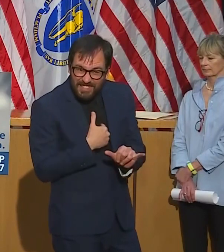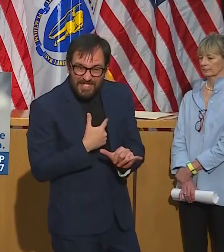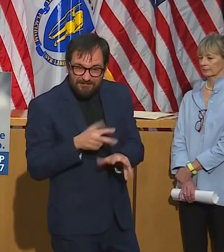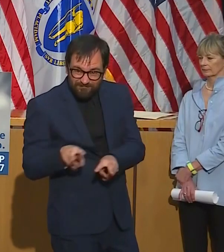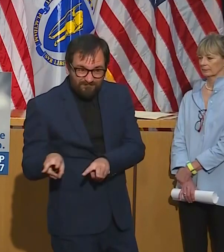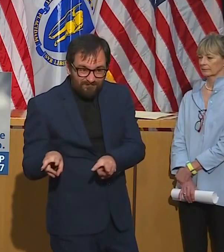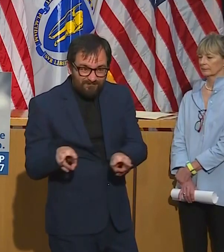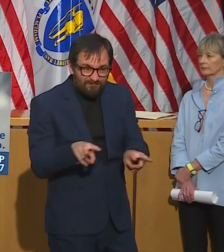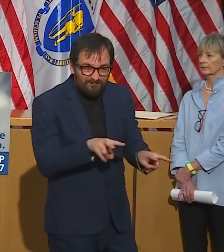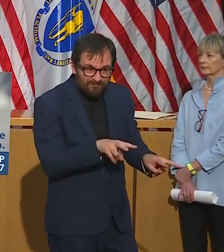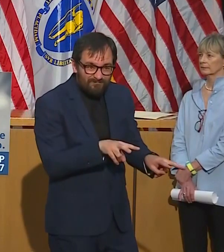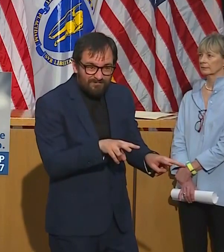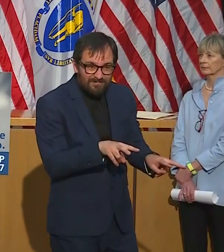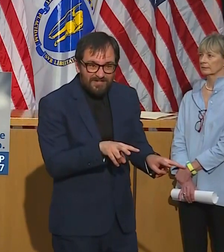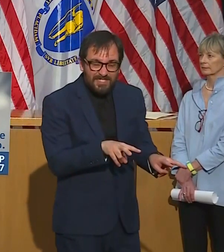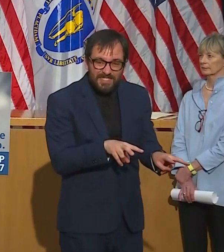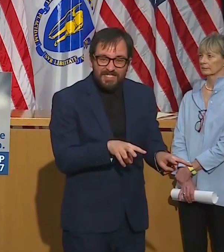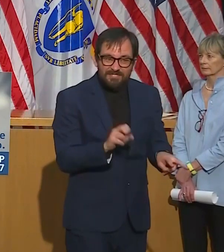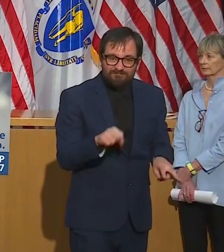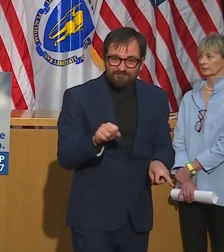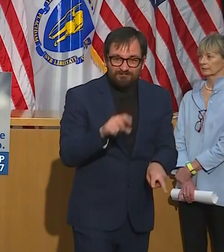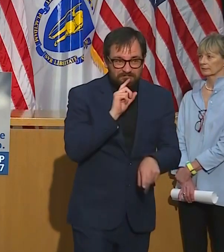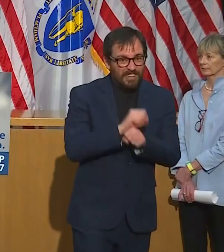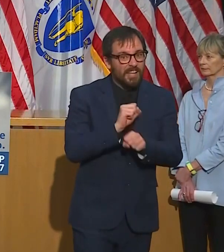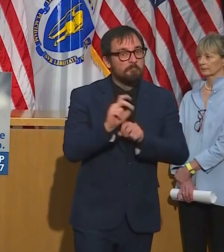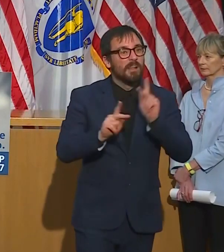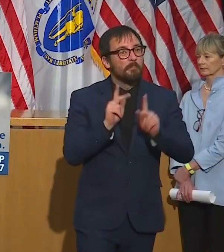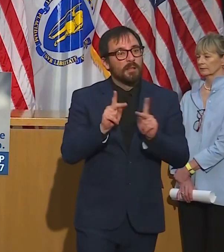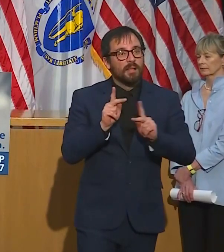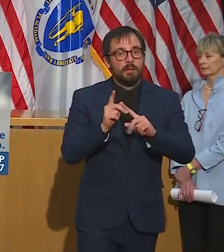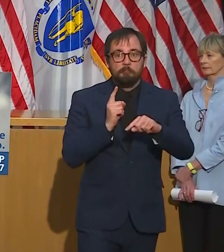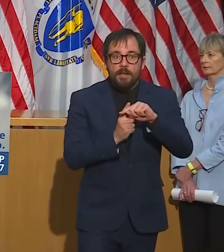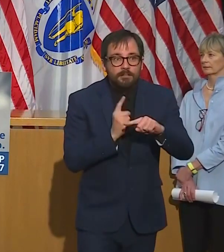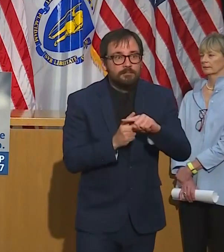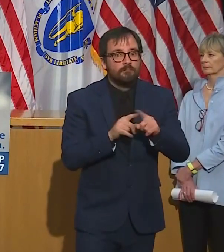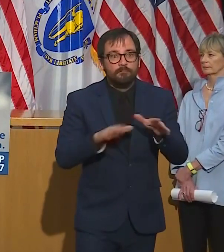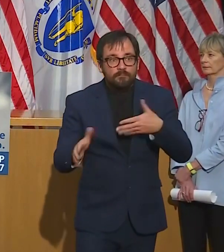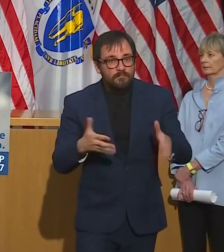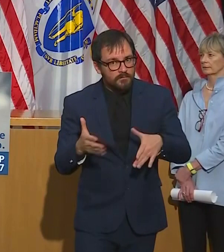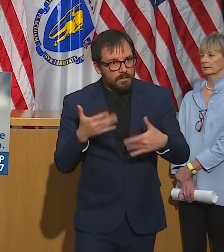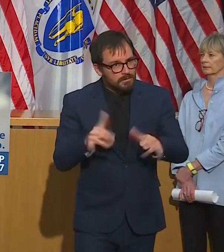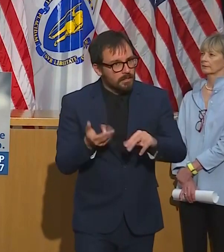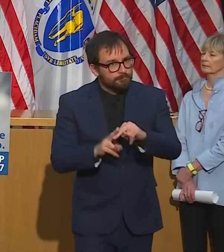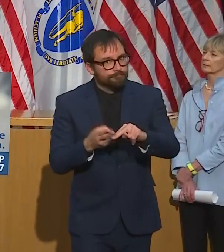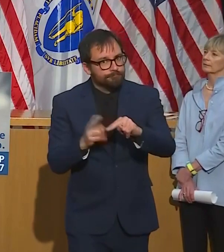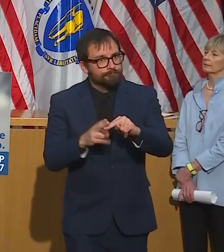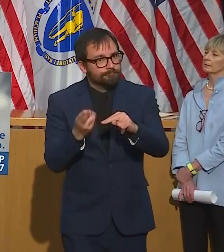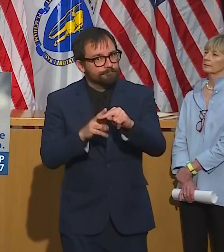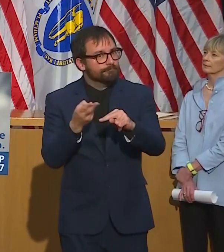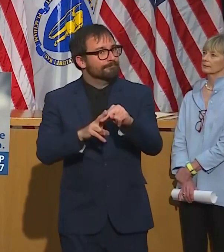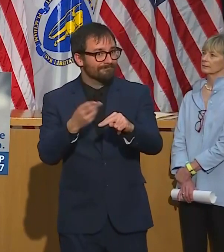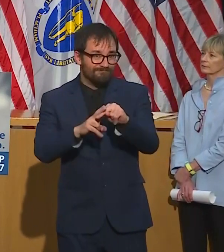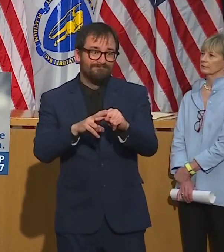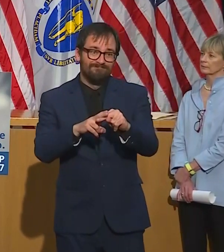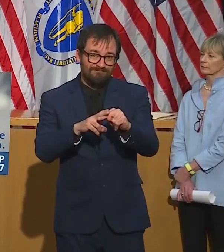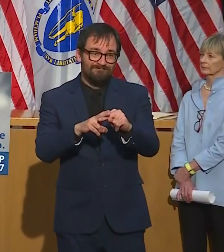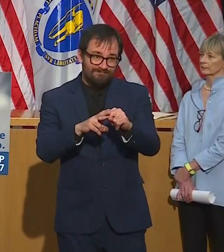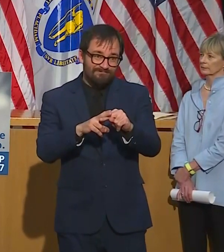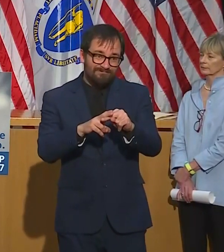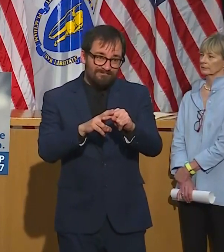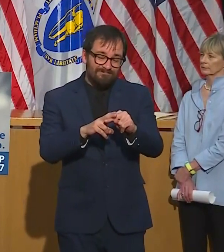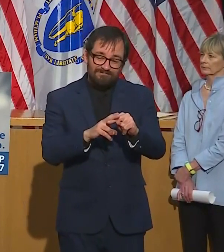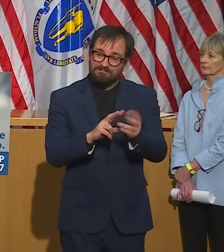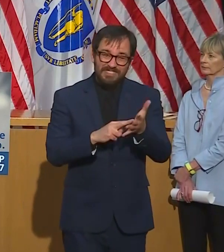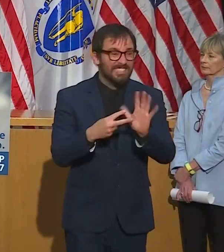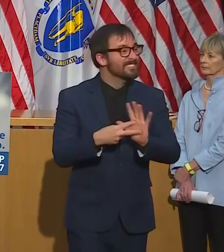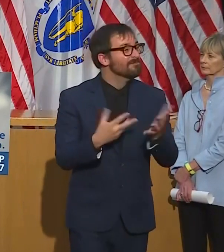invisible virus is still making people here in Massachusetts very sick. We need people to continue to do their part and they need to do